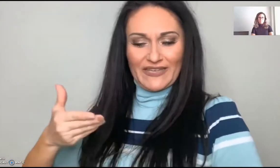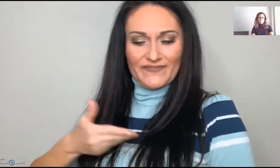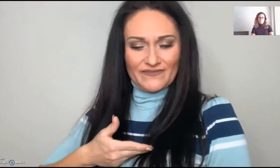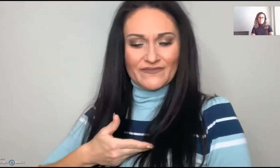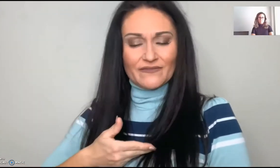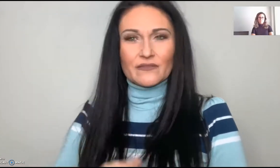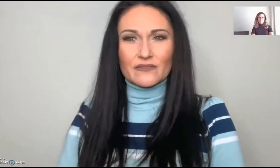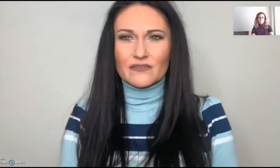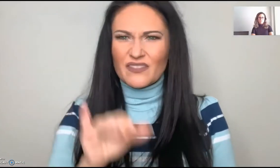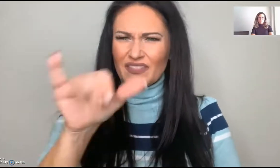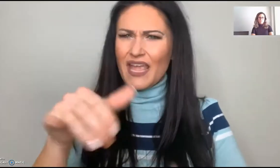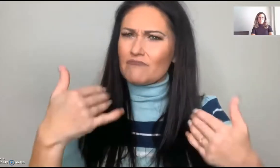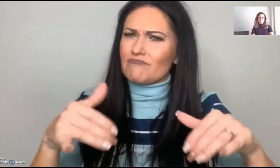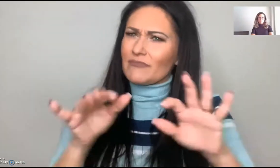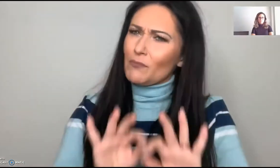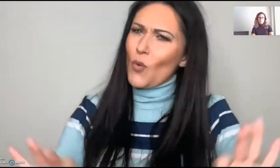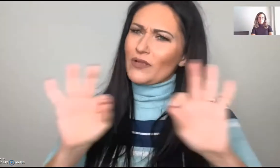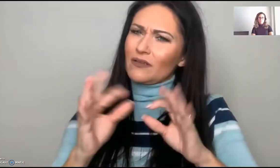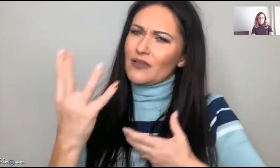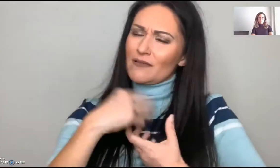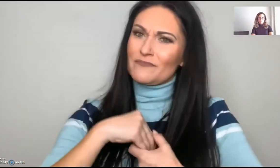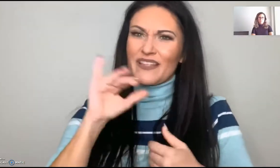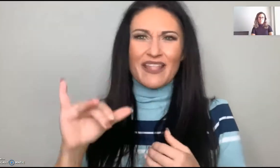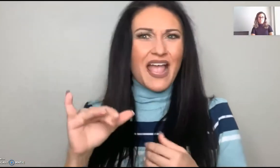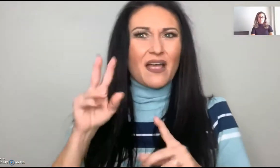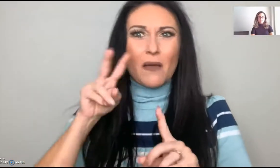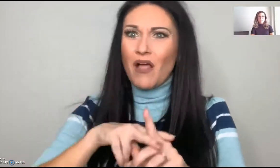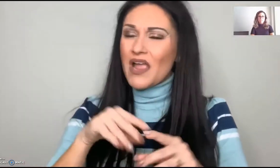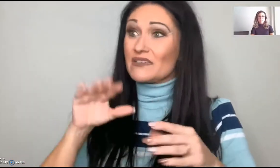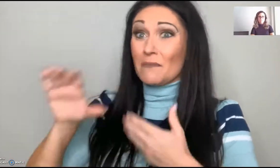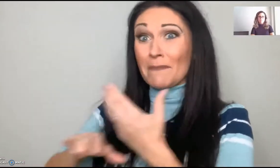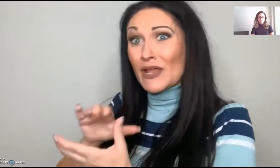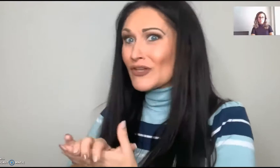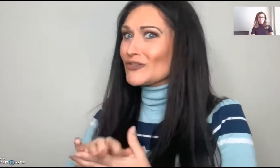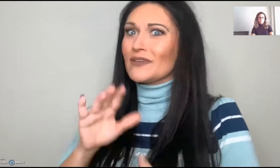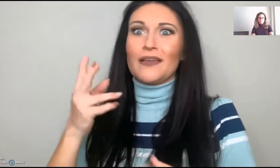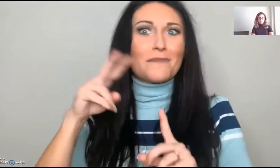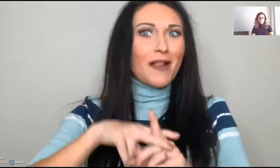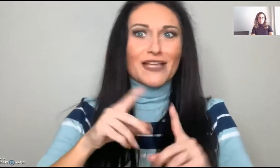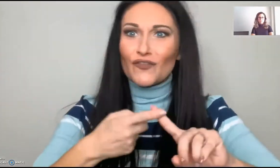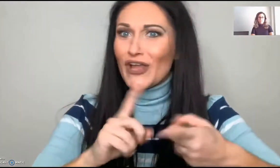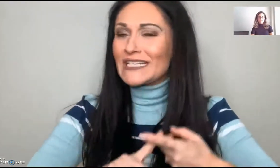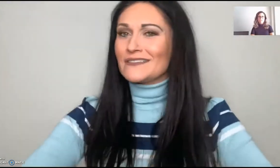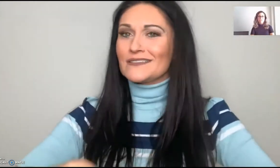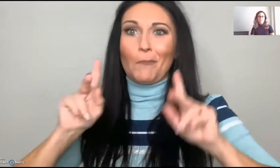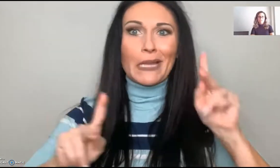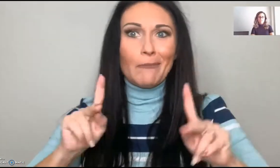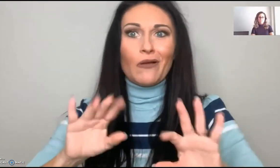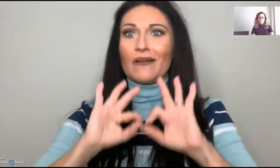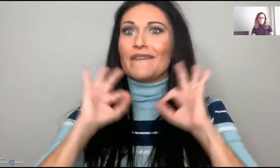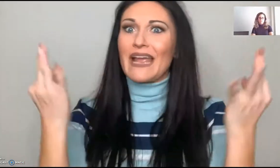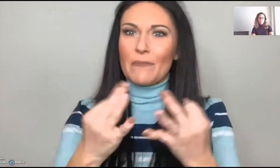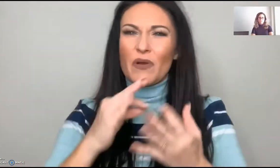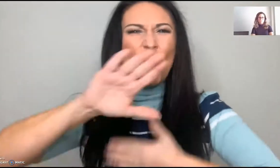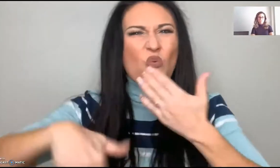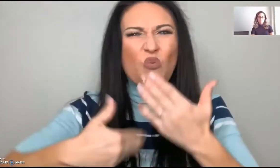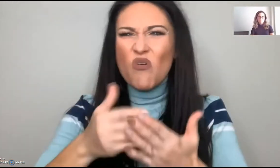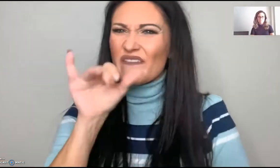it's important for him to come clean. That's really important to apply that into your marriage, to your friends, to people, to